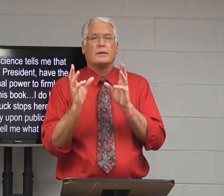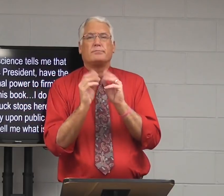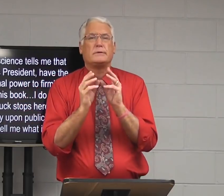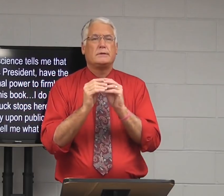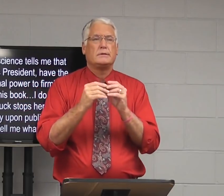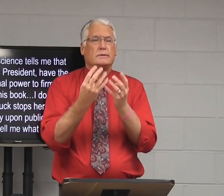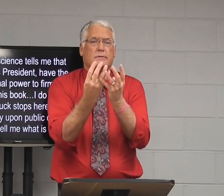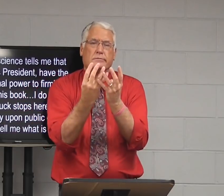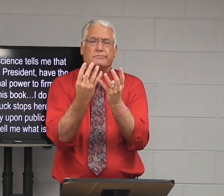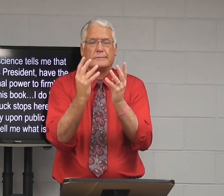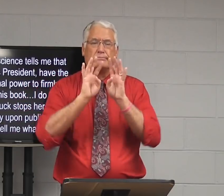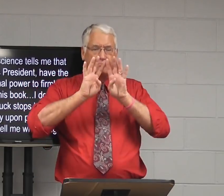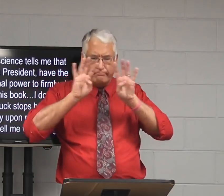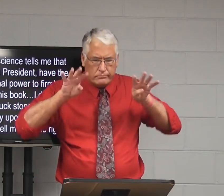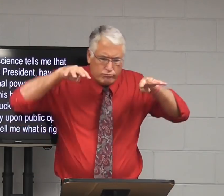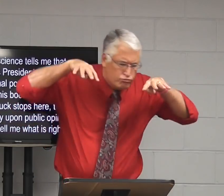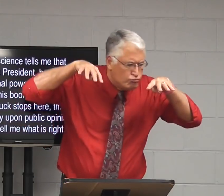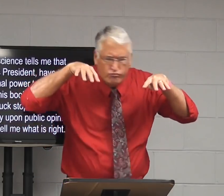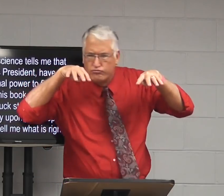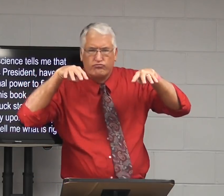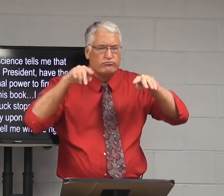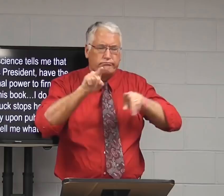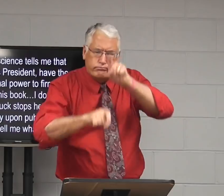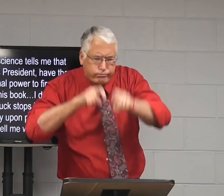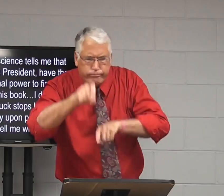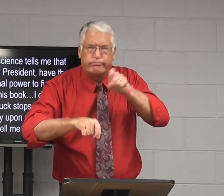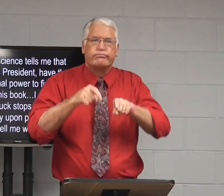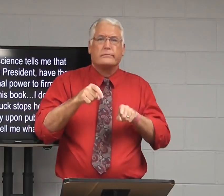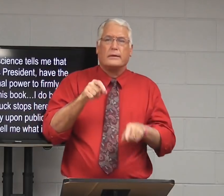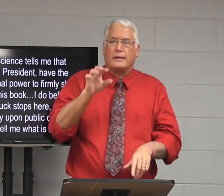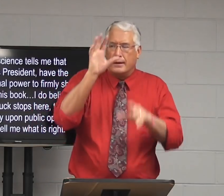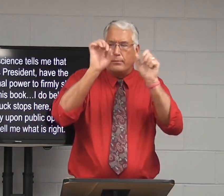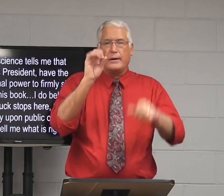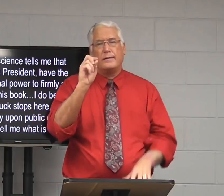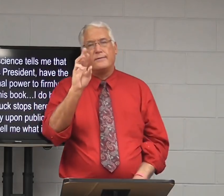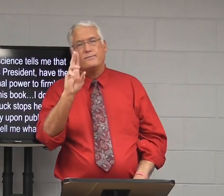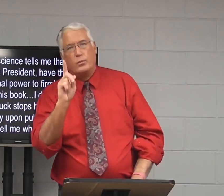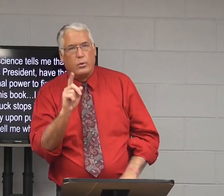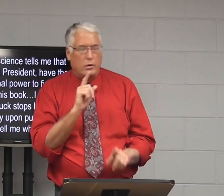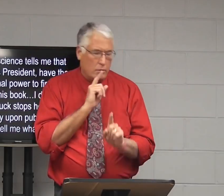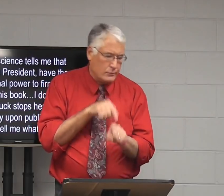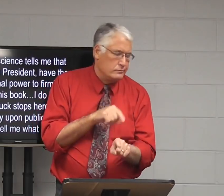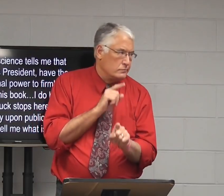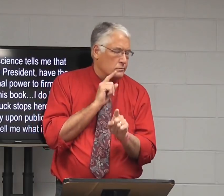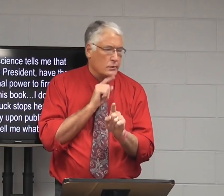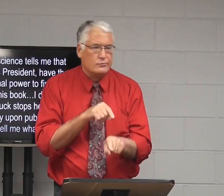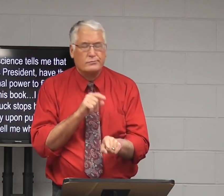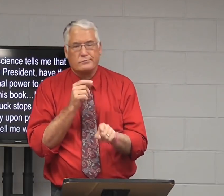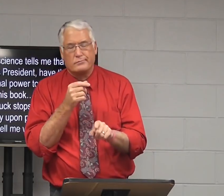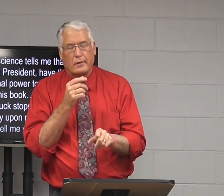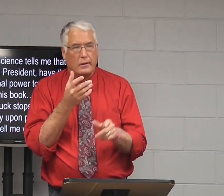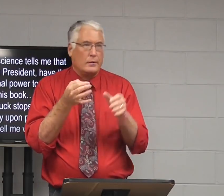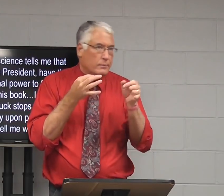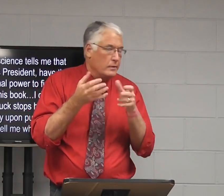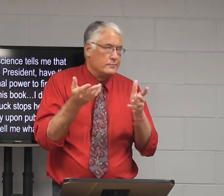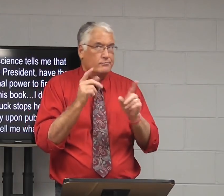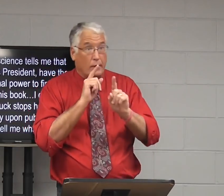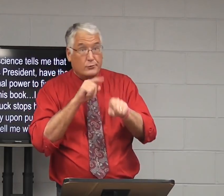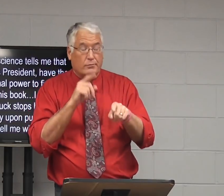you know, Congress had to call a meeting, you know, everybody questioning President Ford and he kept answering and